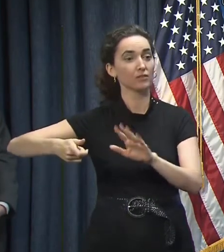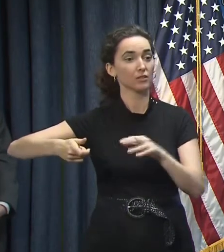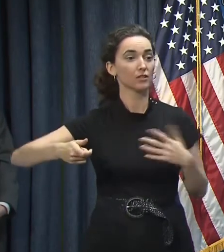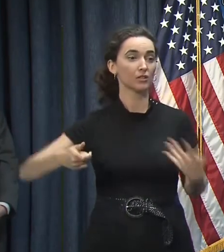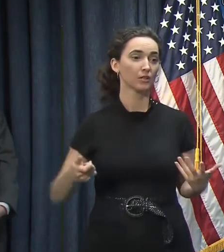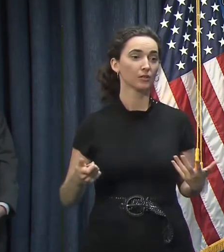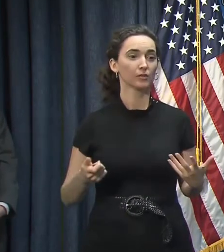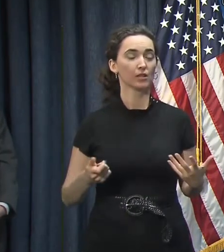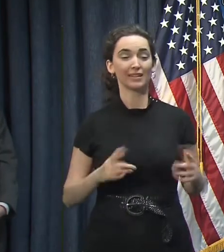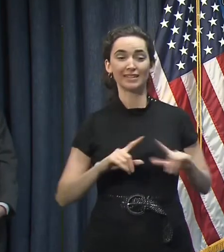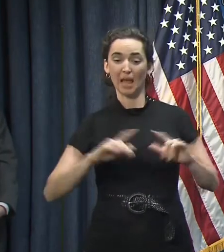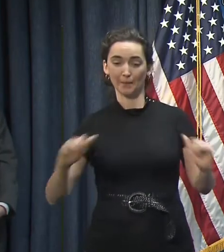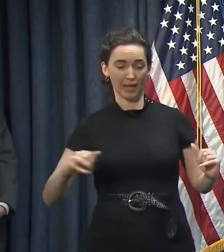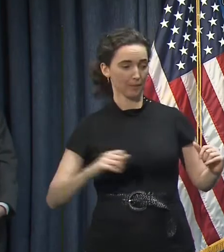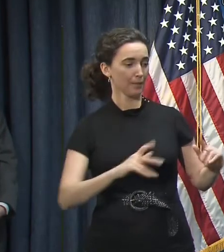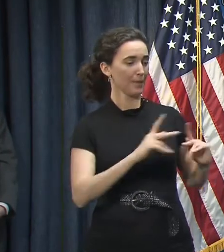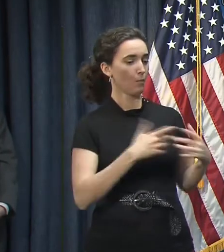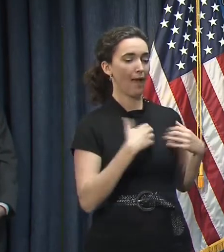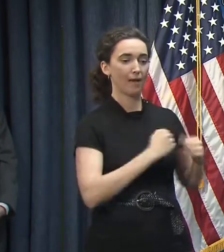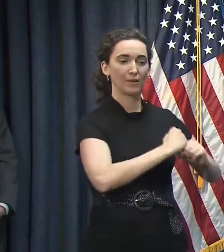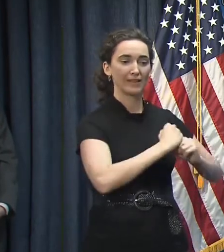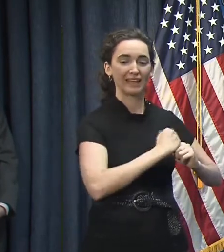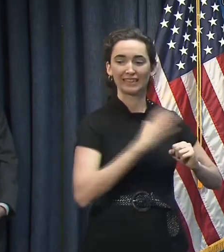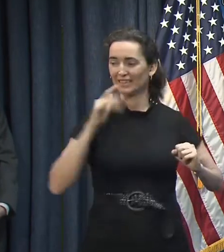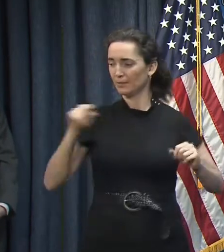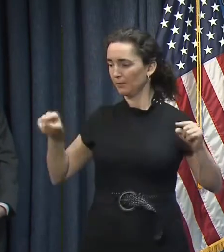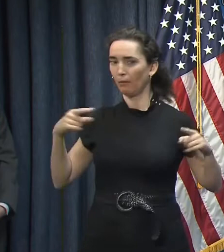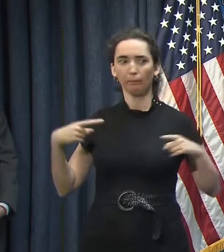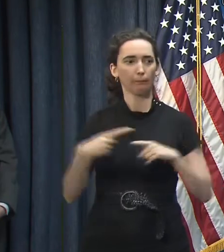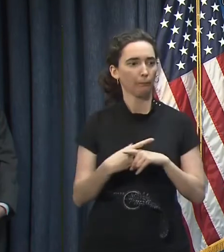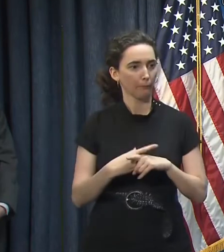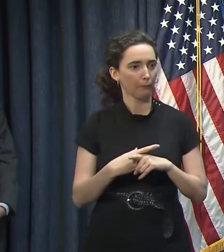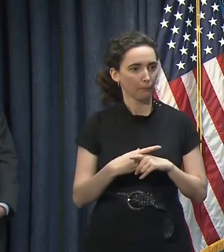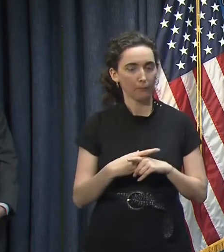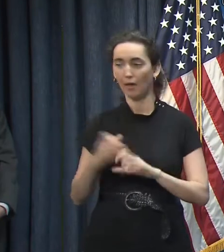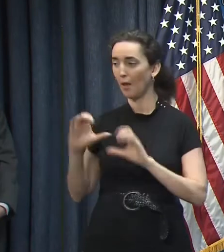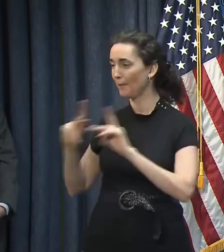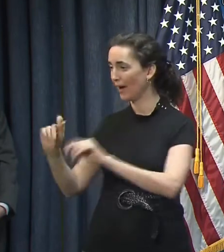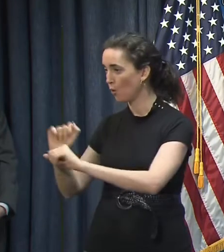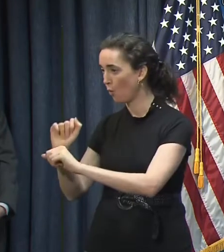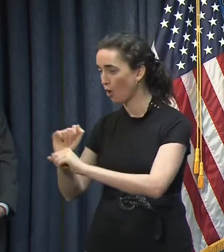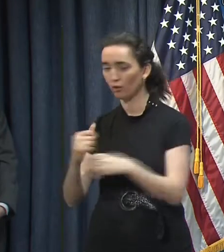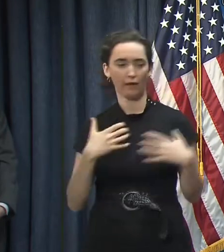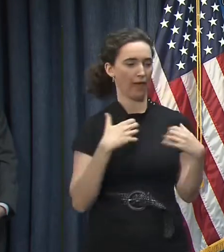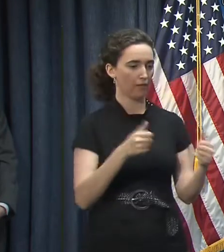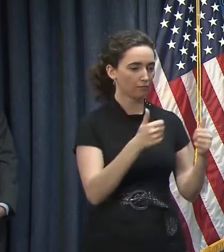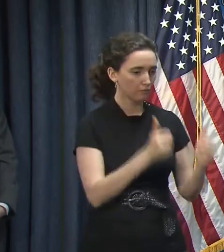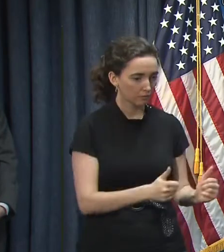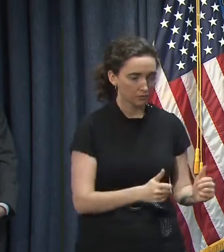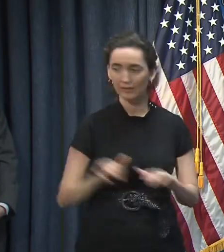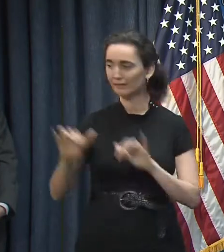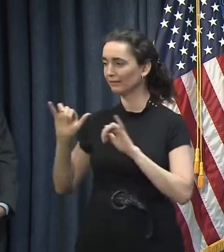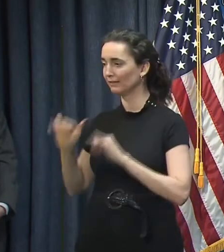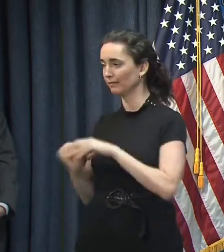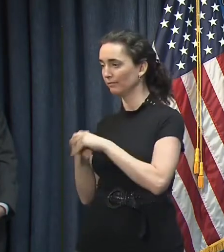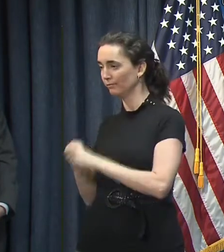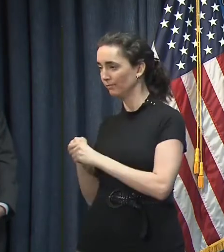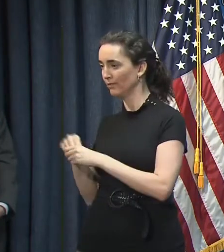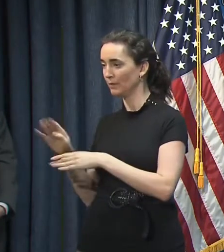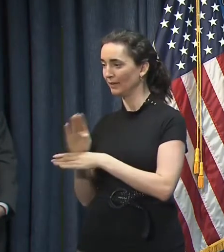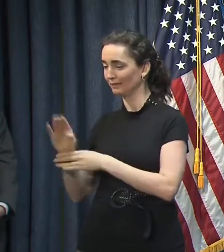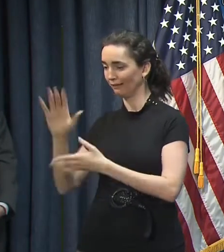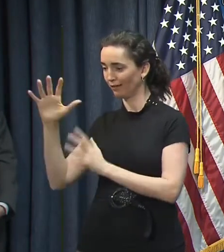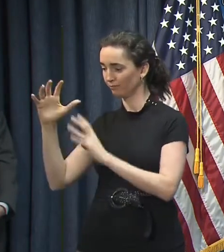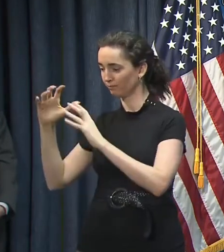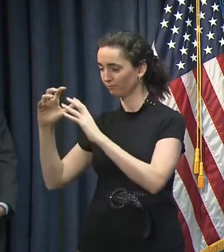in conflict. And striking the right balance can be very difficult. And wherever you strike it, there are obviously going to be good people on